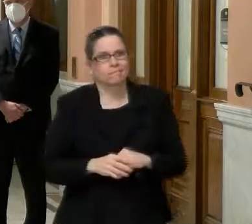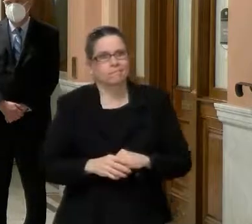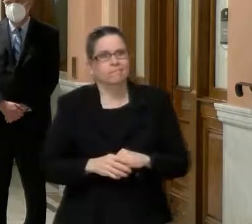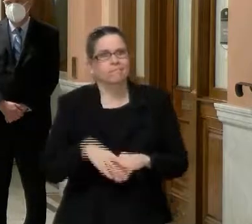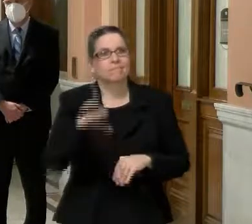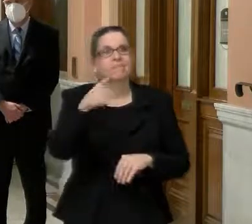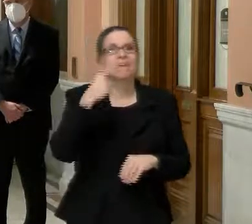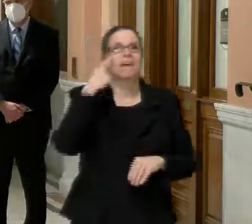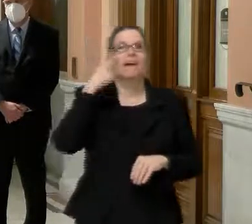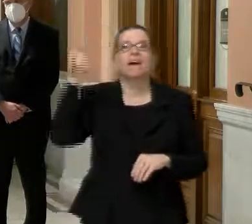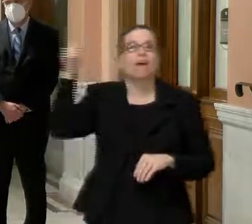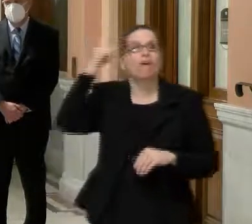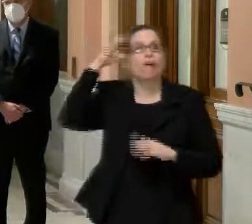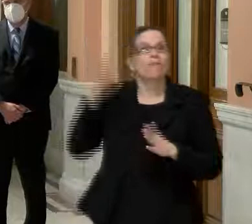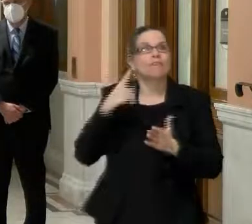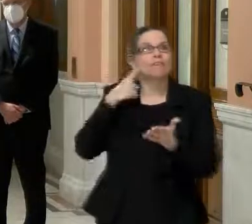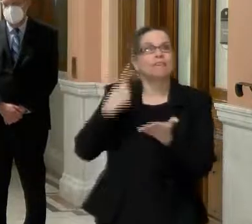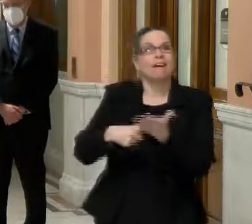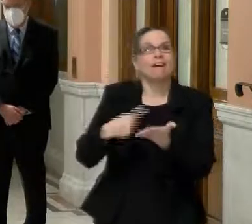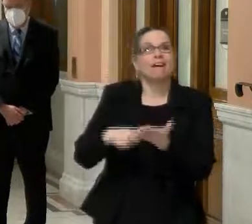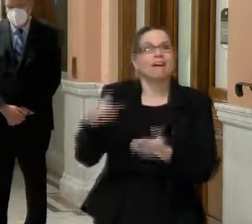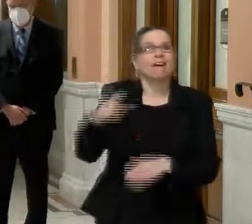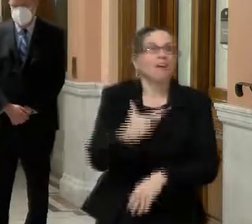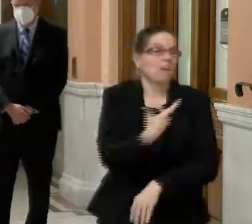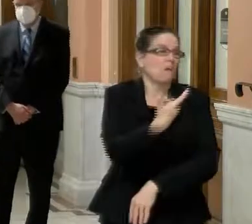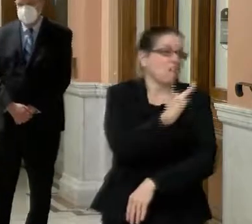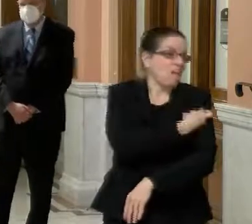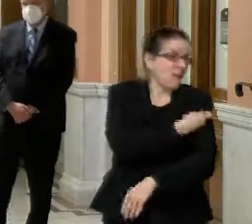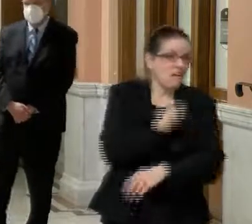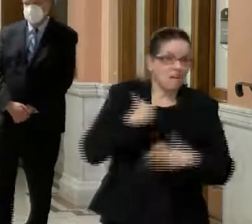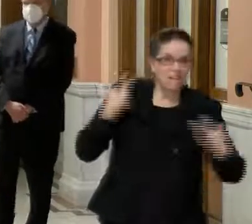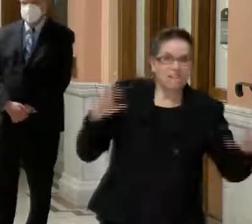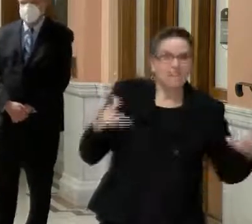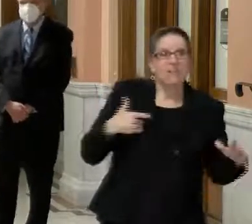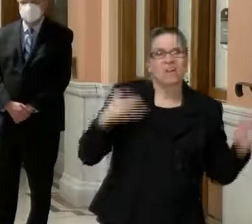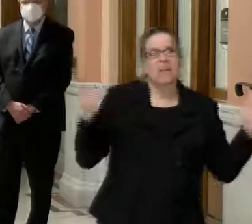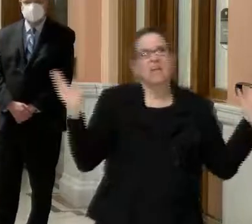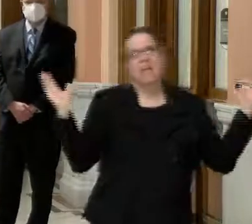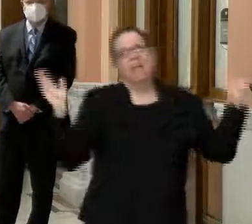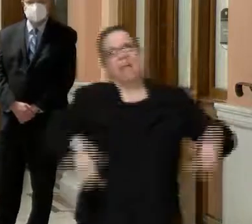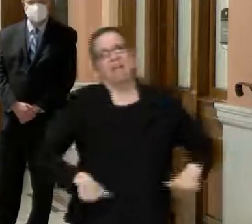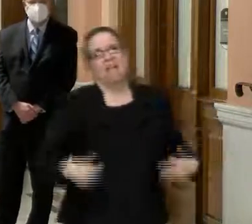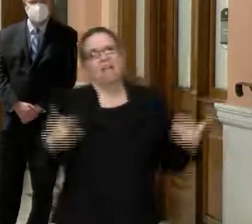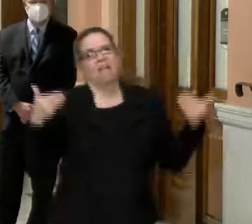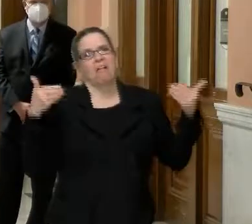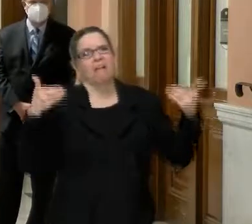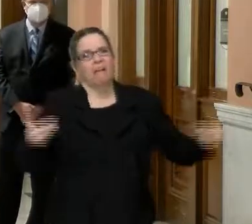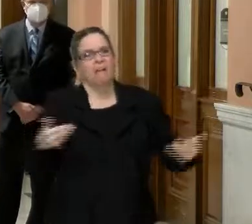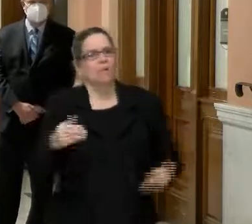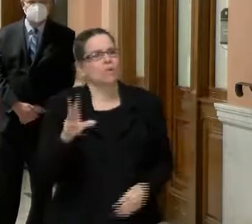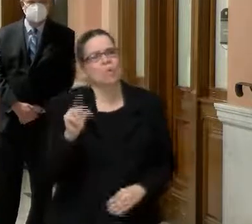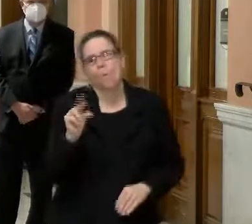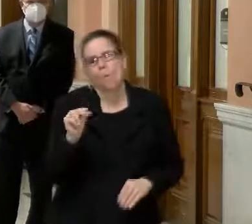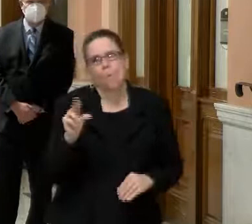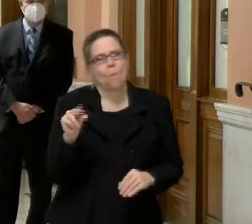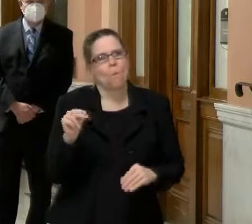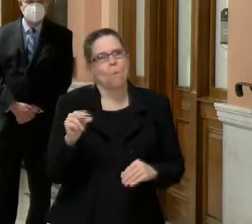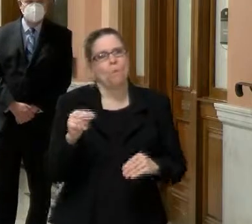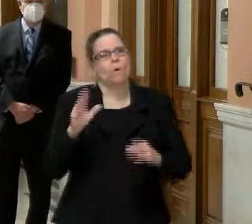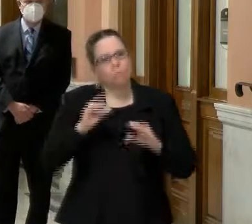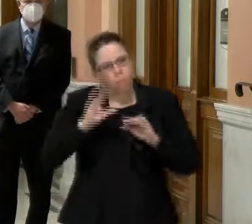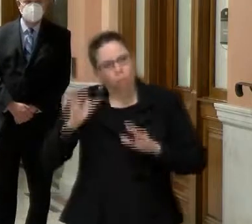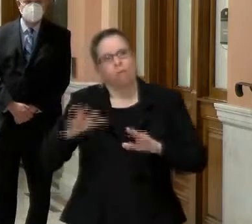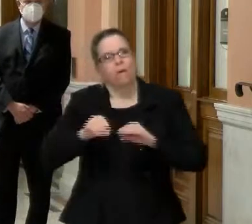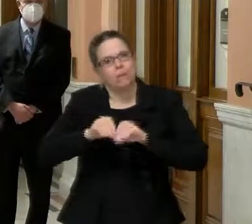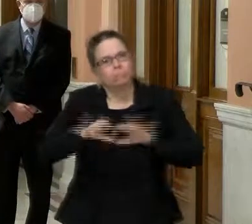a lot of restrictions and we can kind of let our guard down, um, that's how something like this can, can catch fire. And